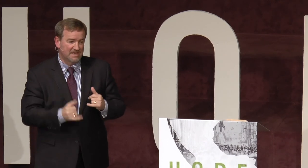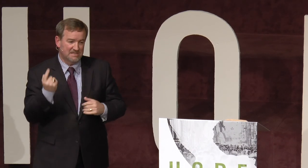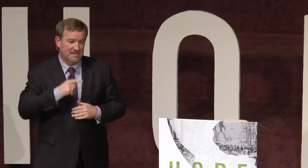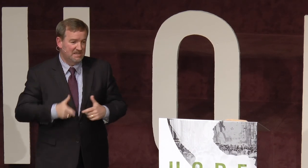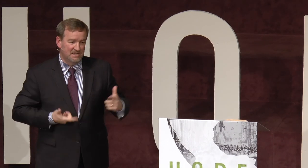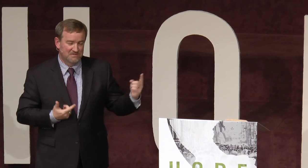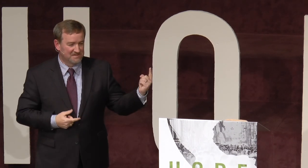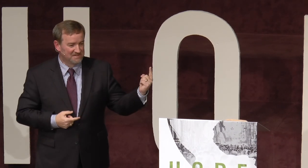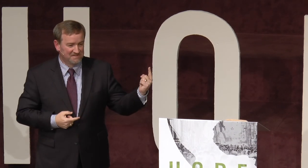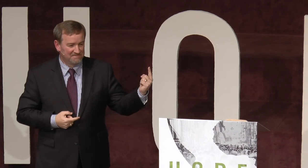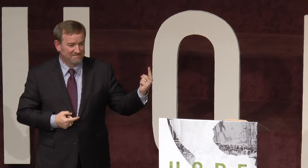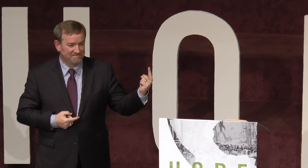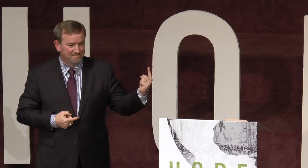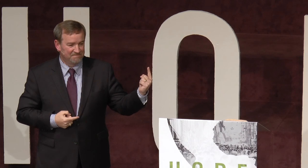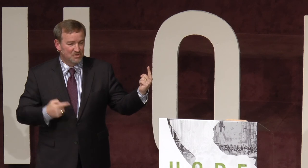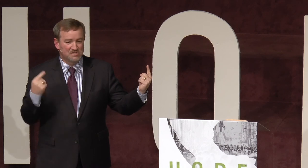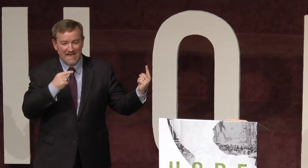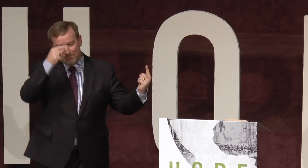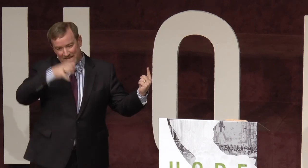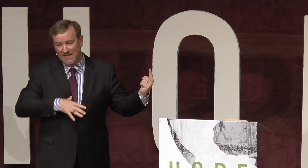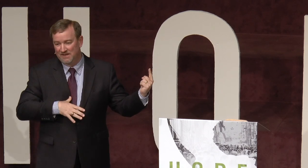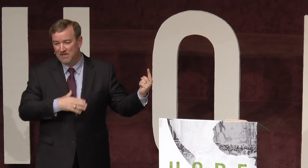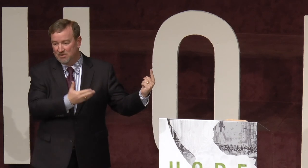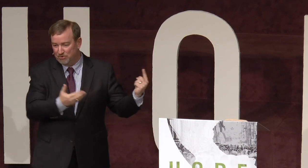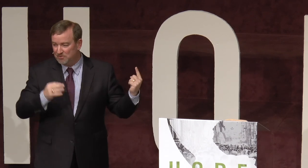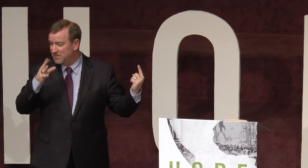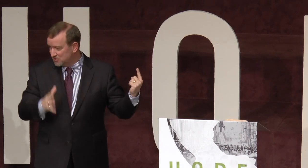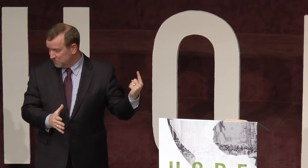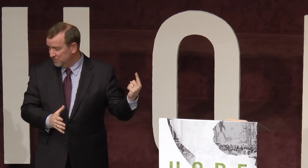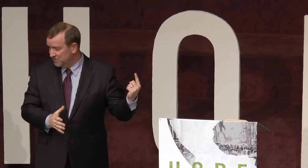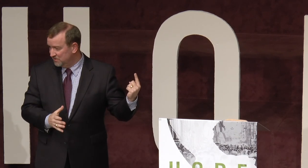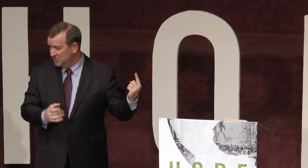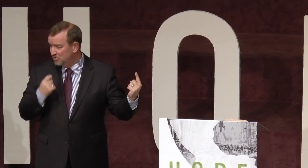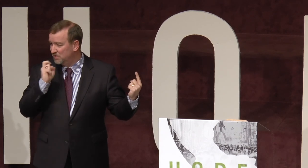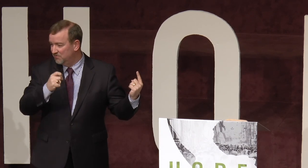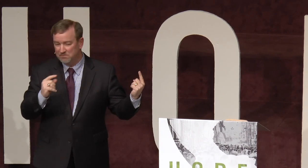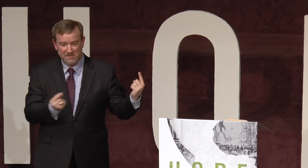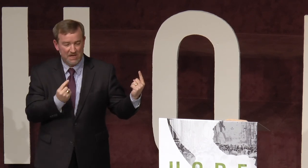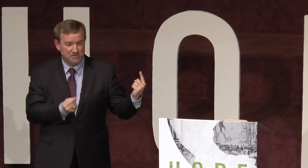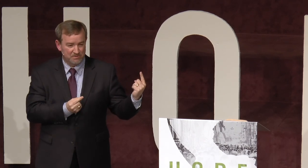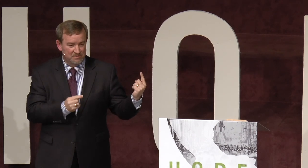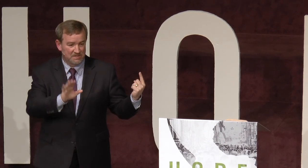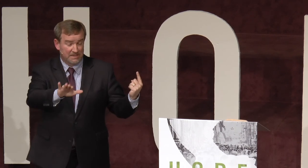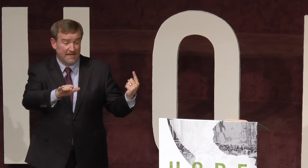last day he lifts. Because that man brought the interpreter who gave him the gospel. Now,